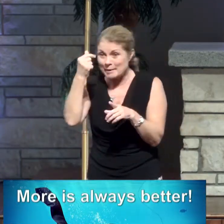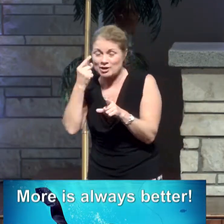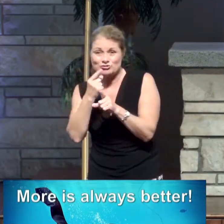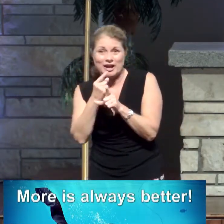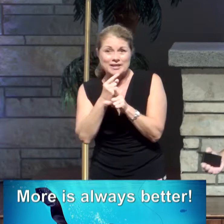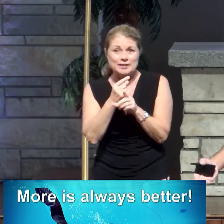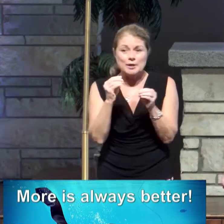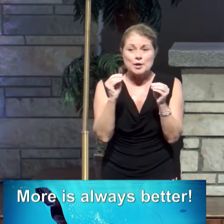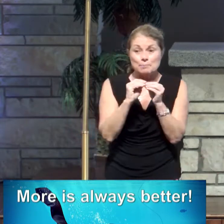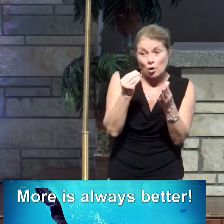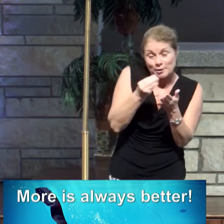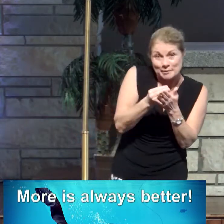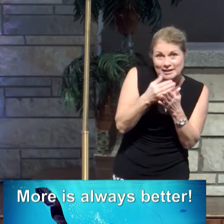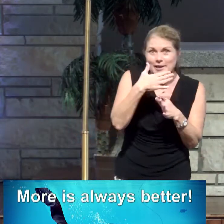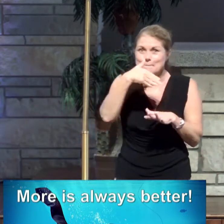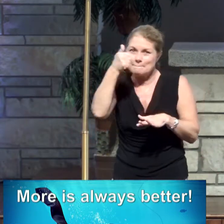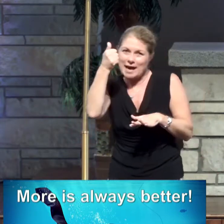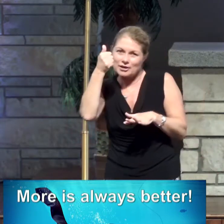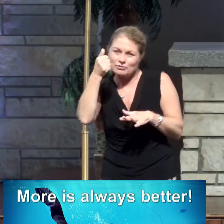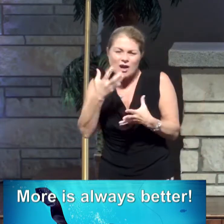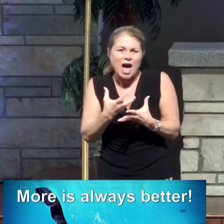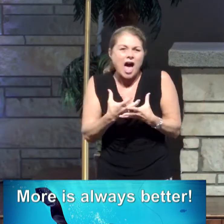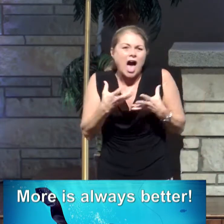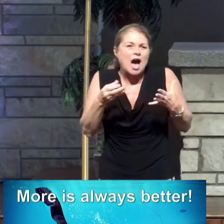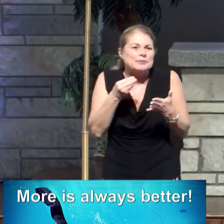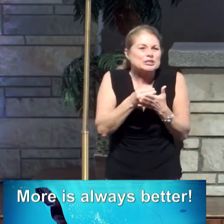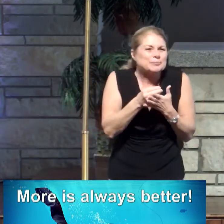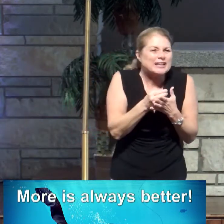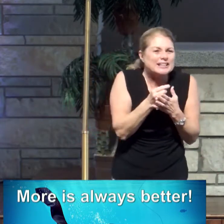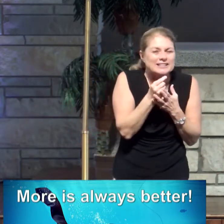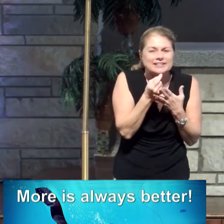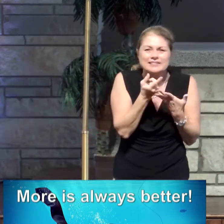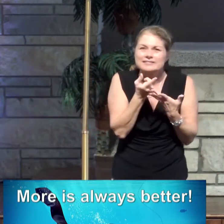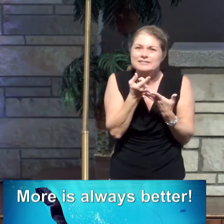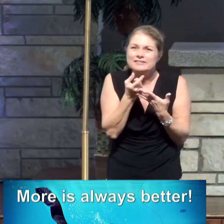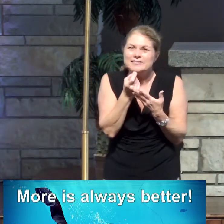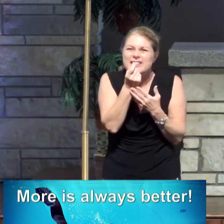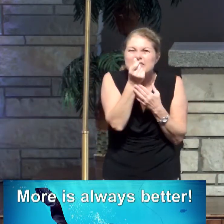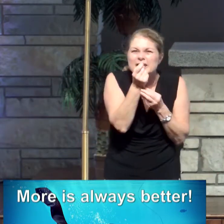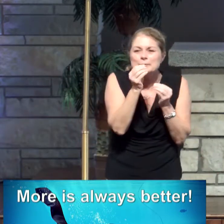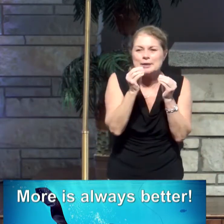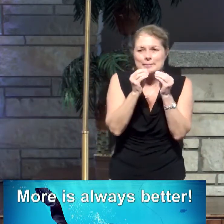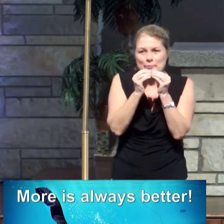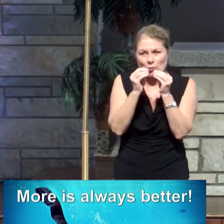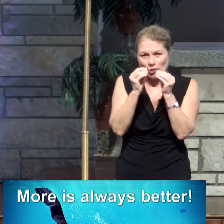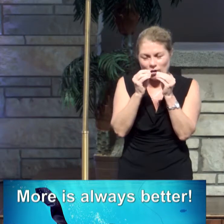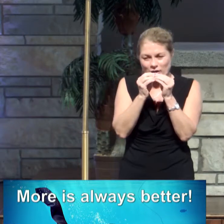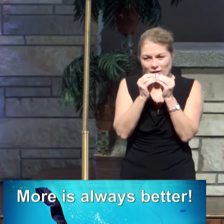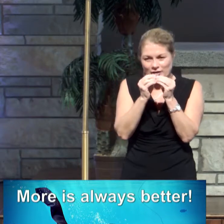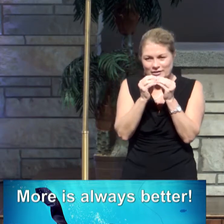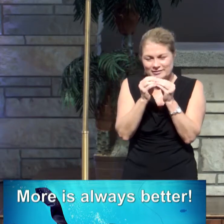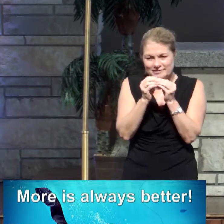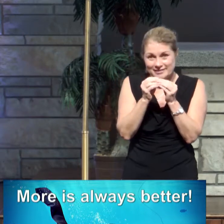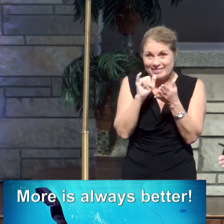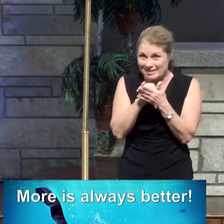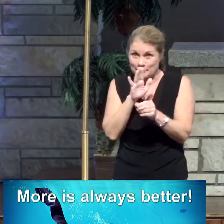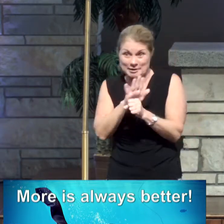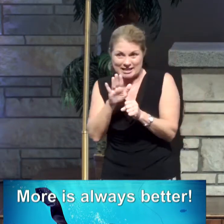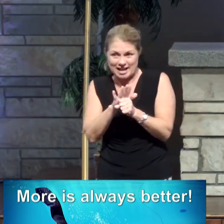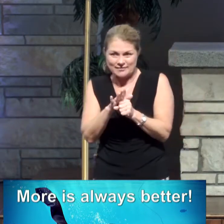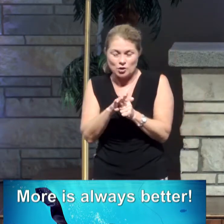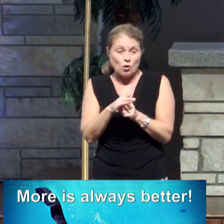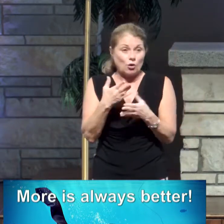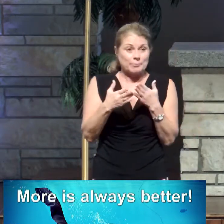More money is better. How much money is enough? Just a little bit more. A newer, faster, lower